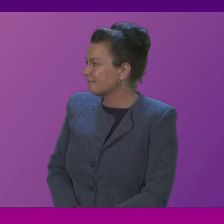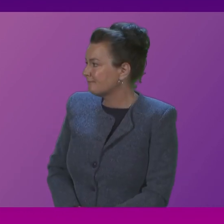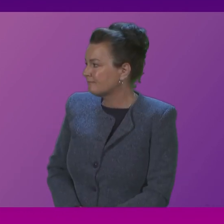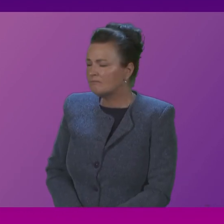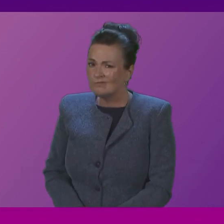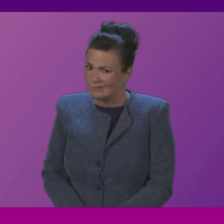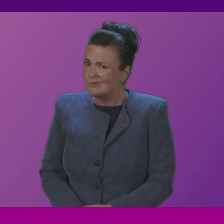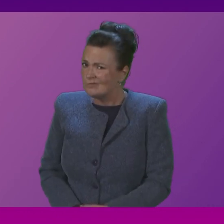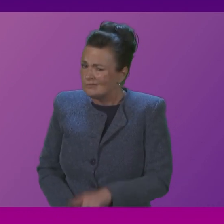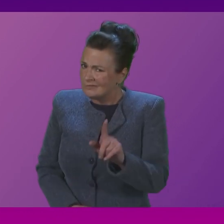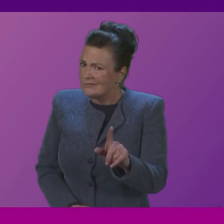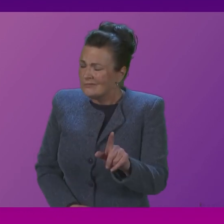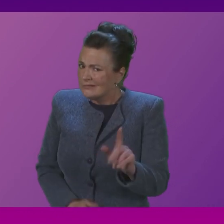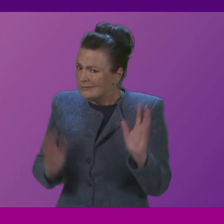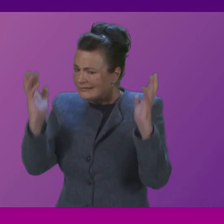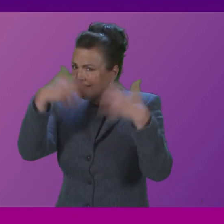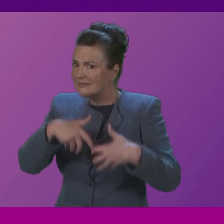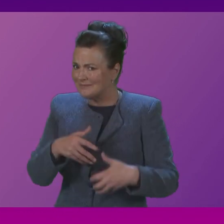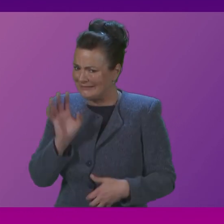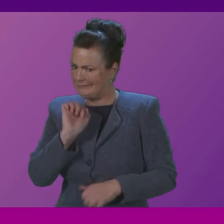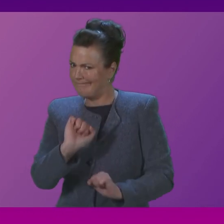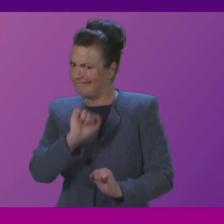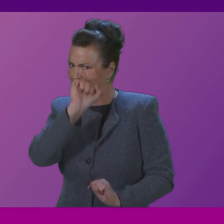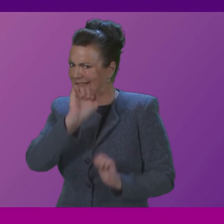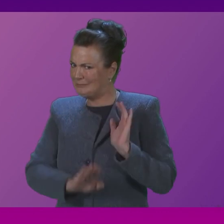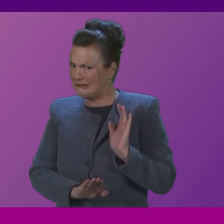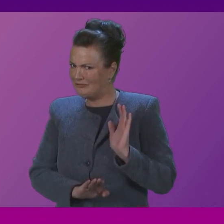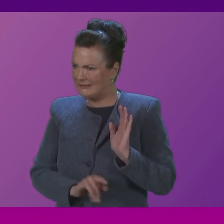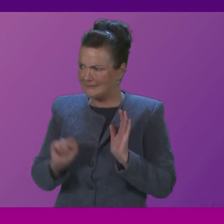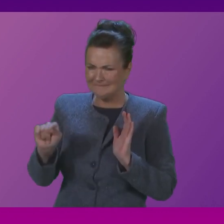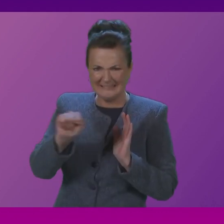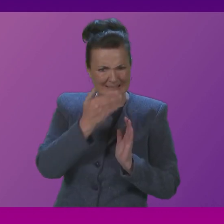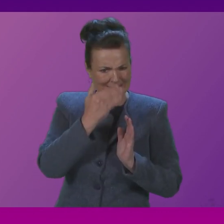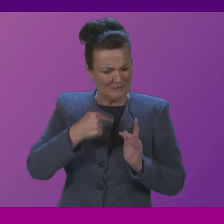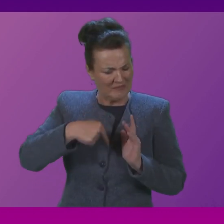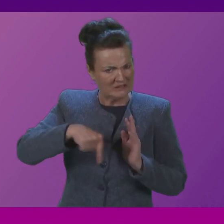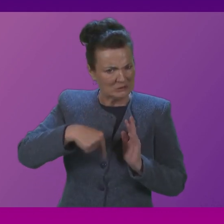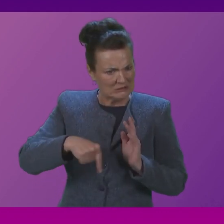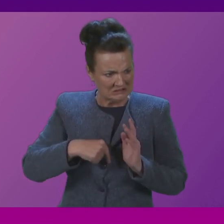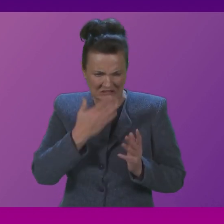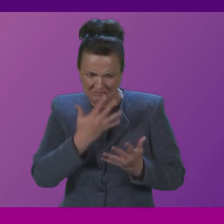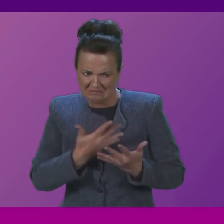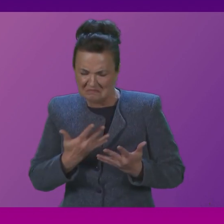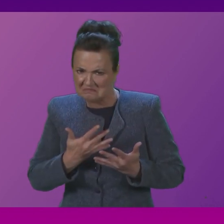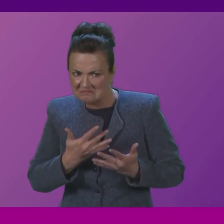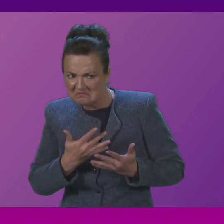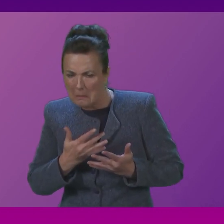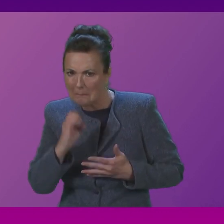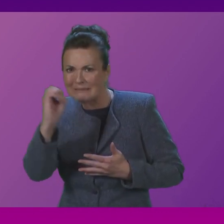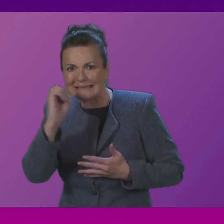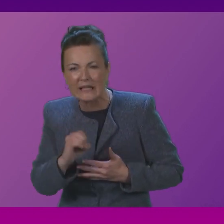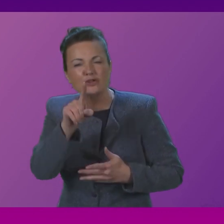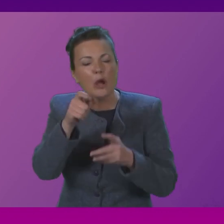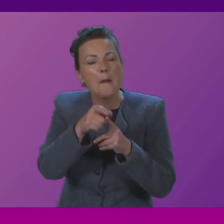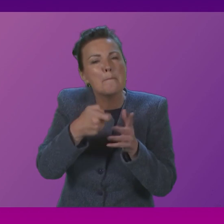constituent that John Mason has talked about. I think these echo wider reports this week that a significant proportion of support in the form of prepayment